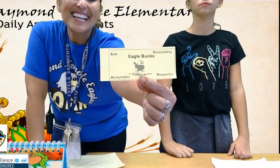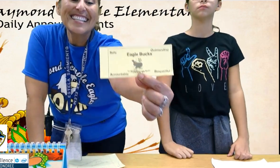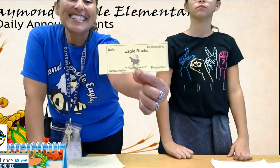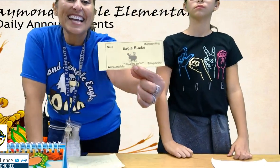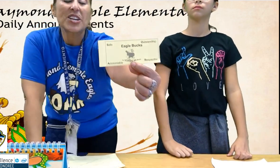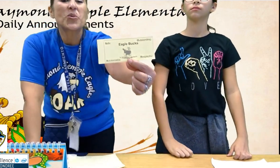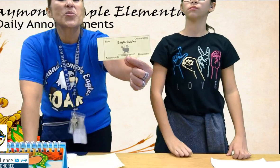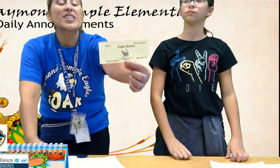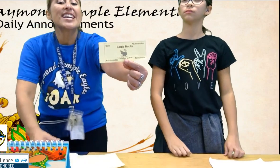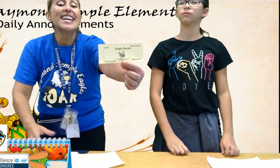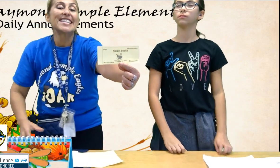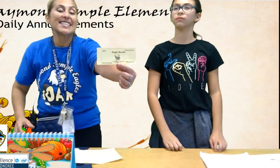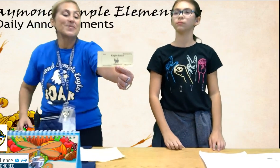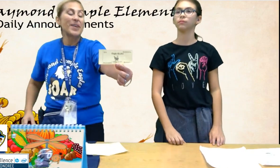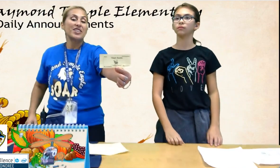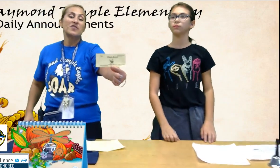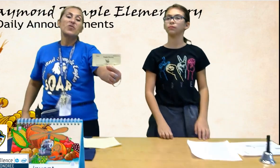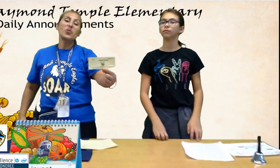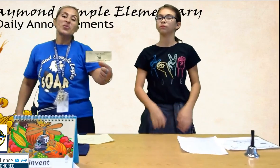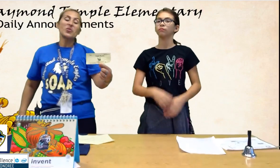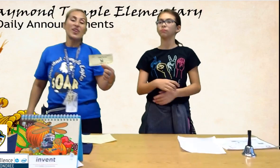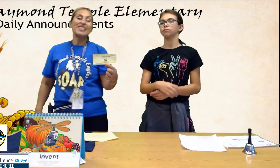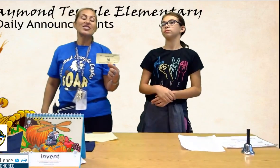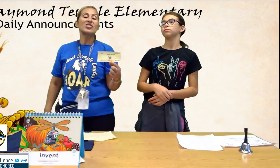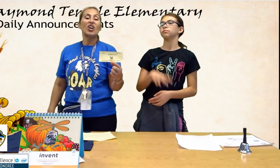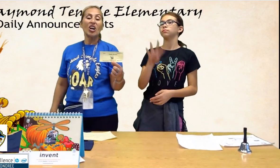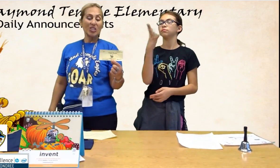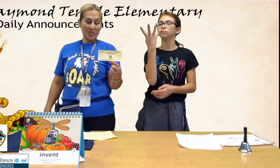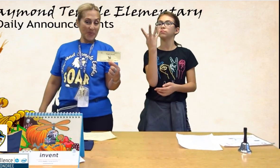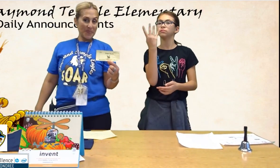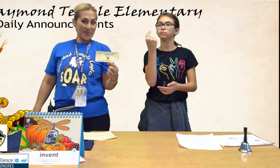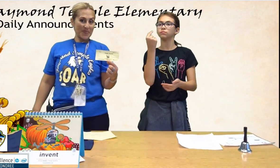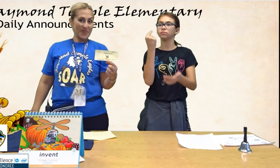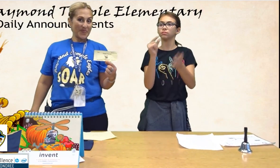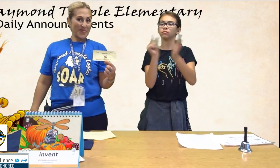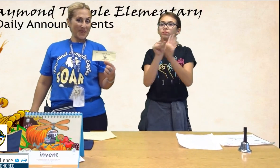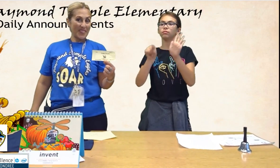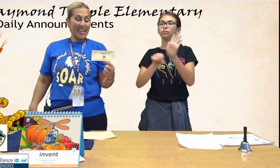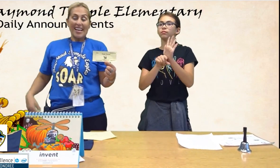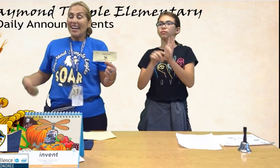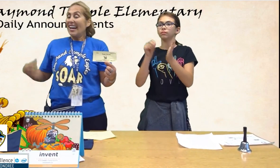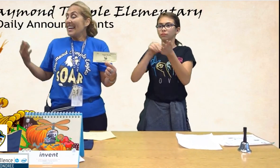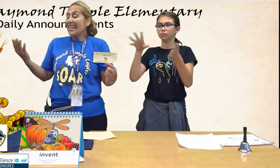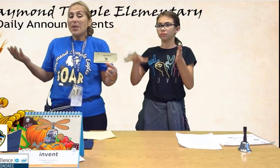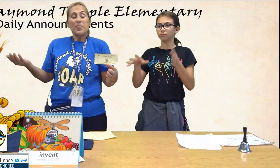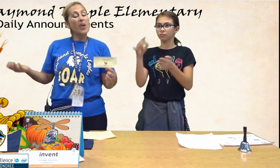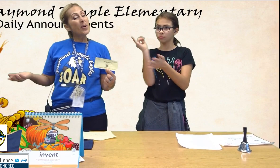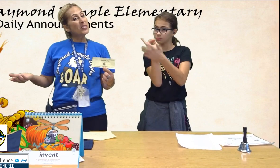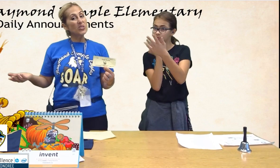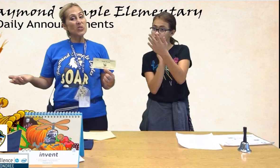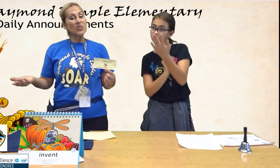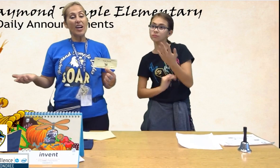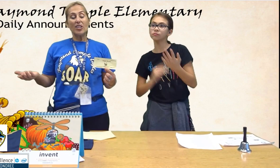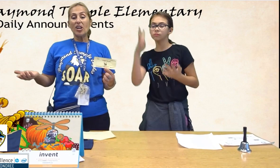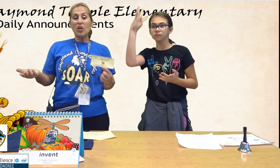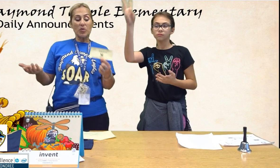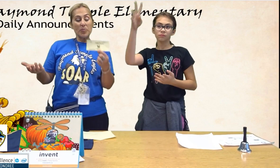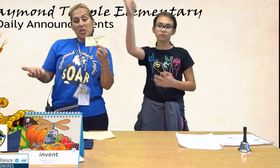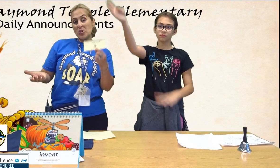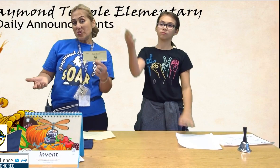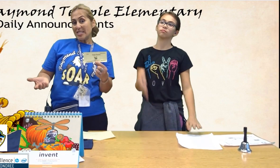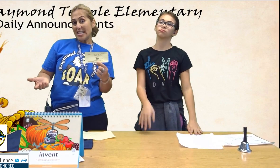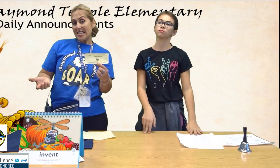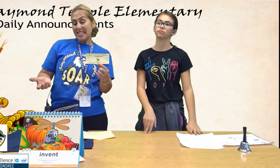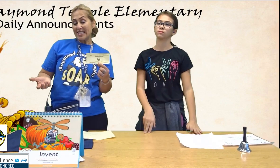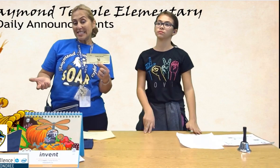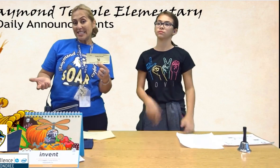Designed and created by a fourth-grade scholar. I can't promise you how long we'll